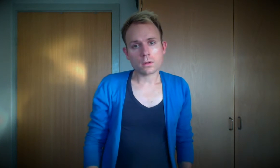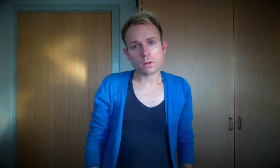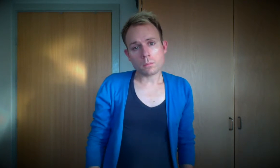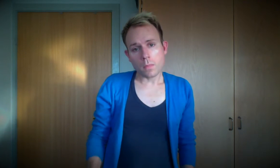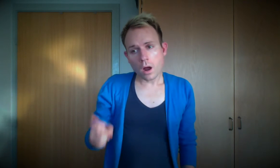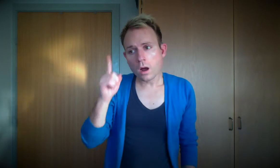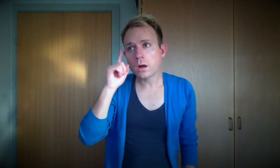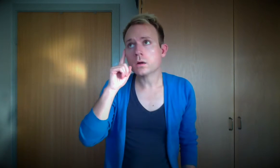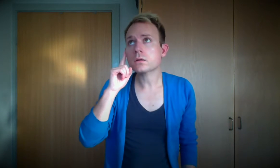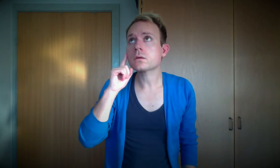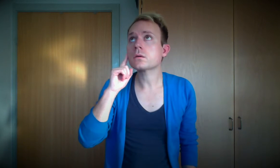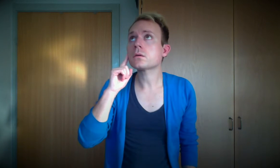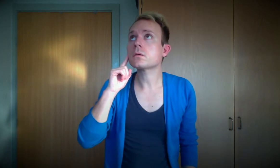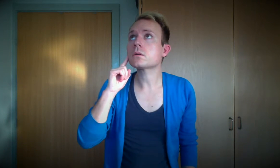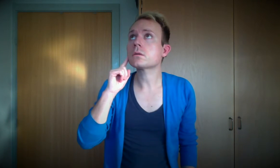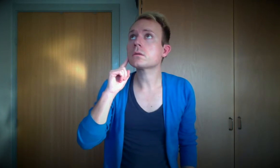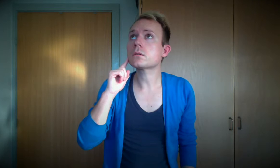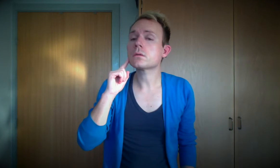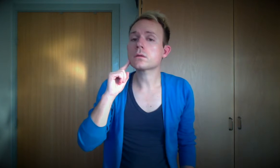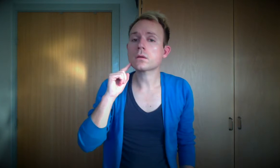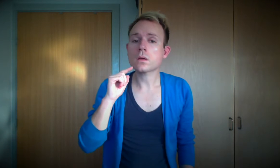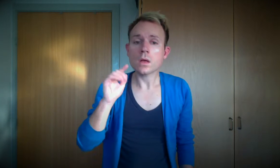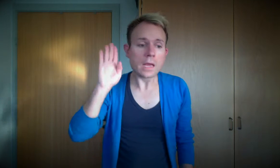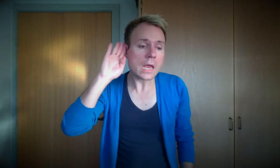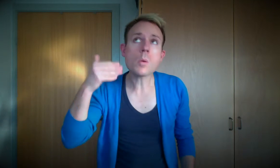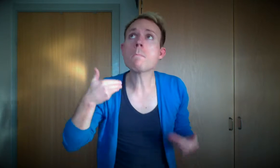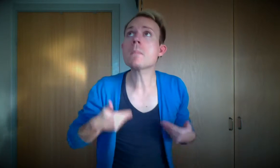Papa, can you hear me?